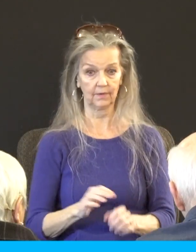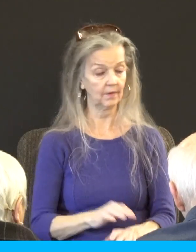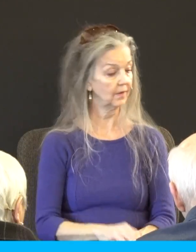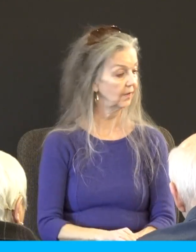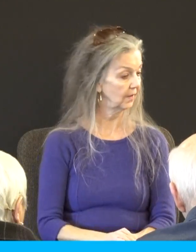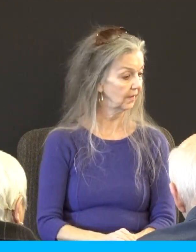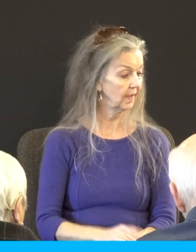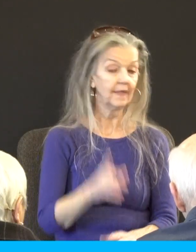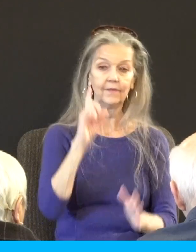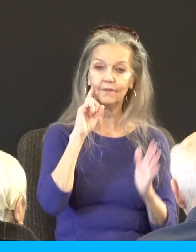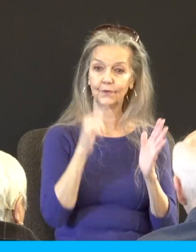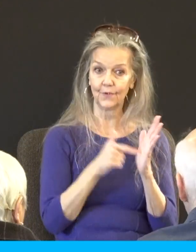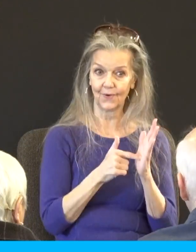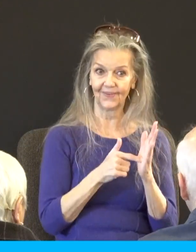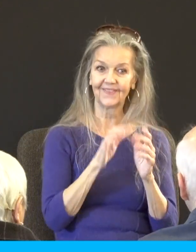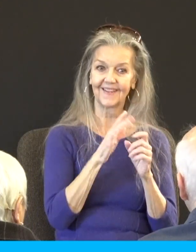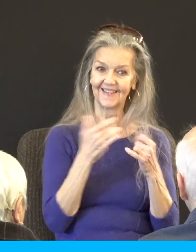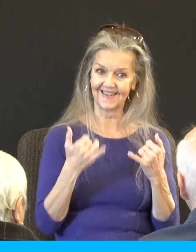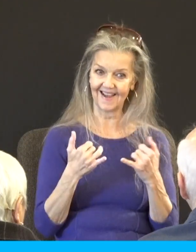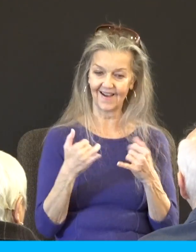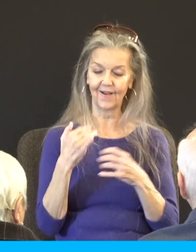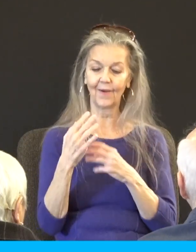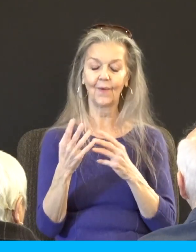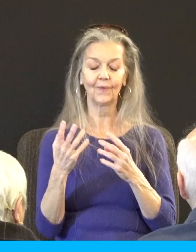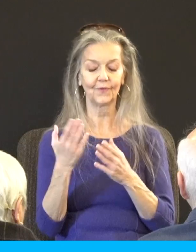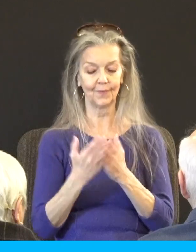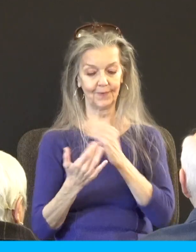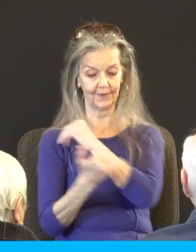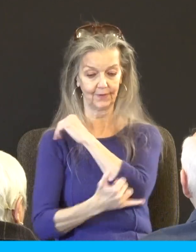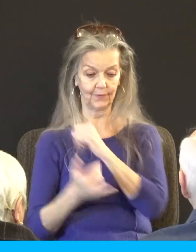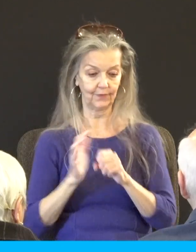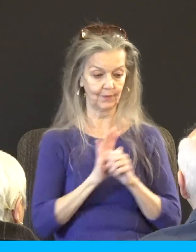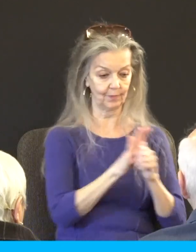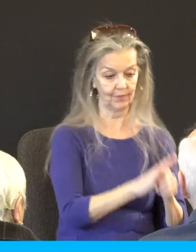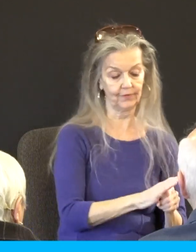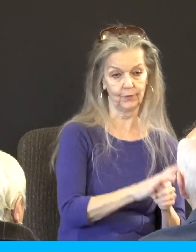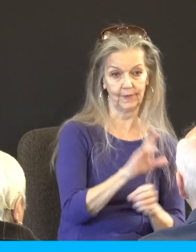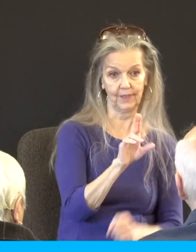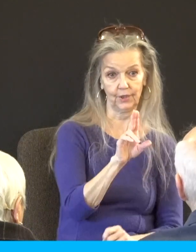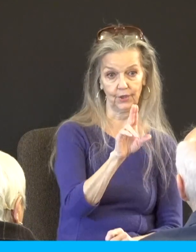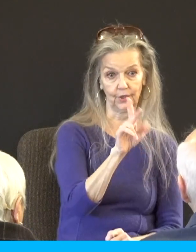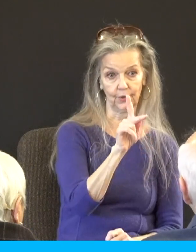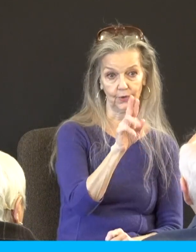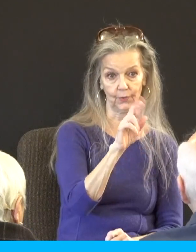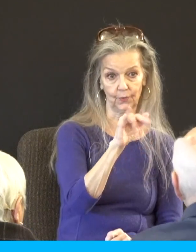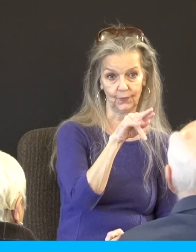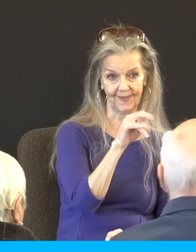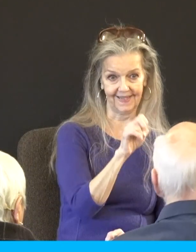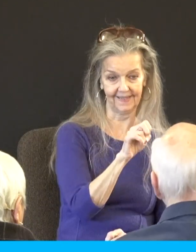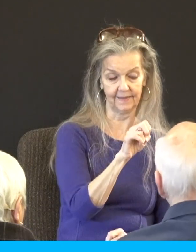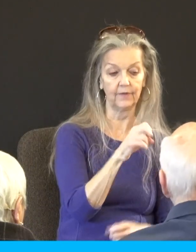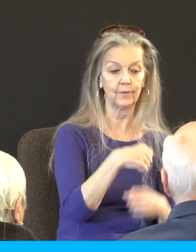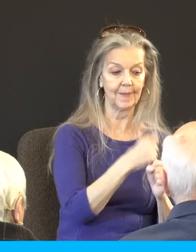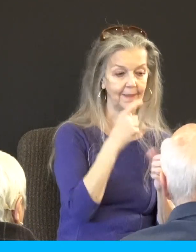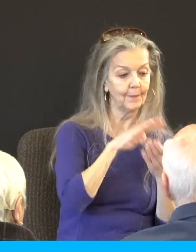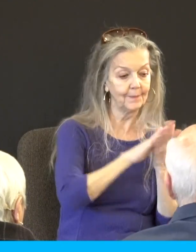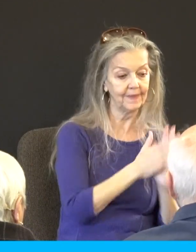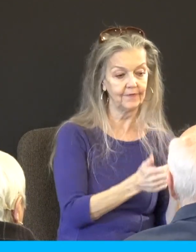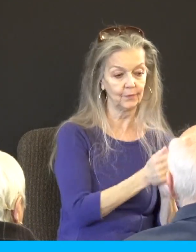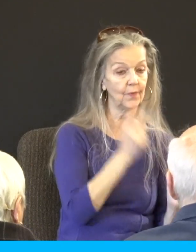Ukraine to make peace with Russia? How many have caught that? Some of that's in the works now. What we should expect